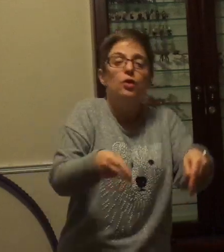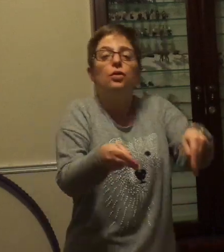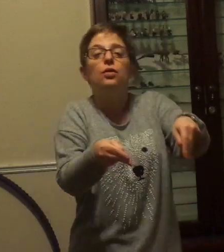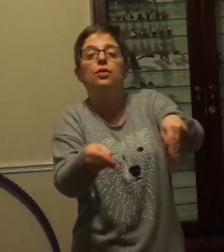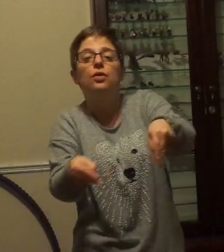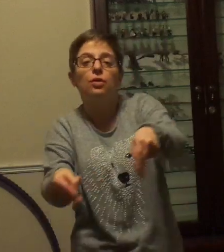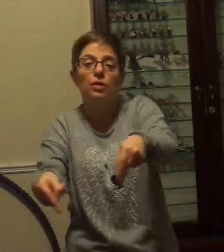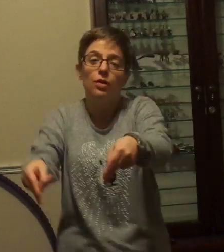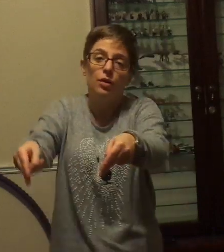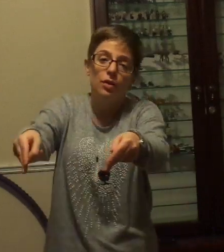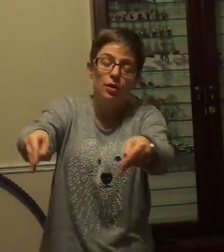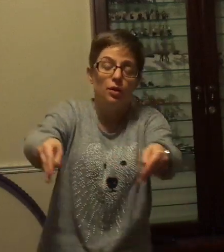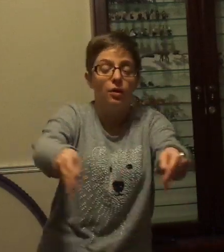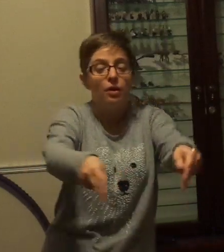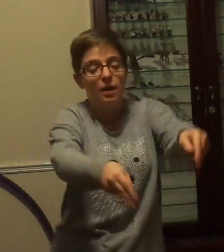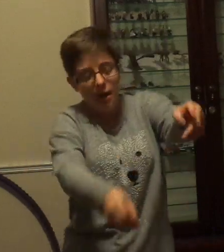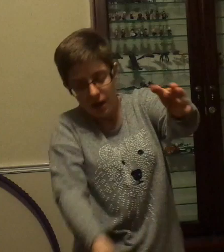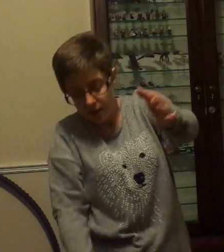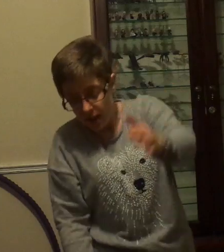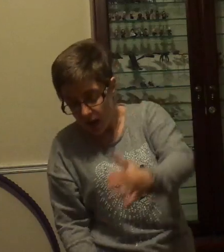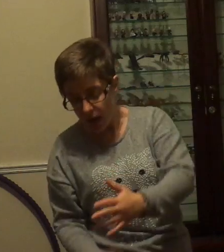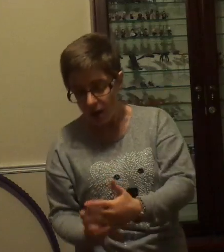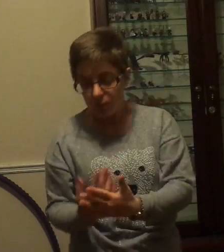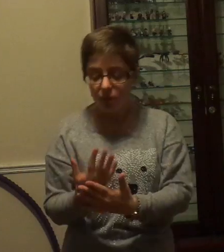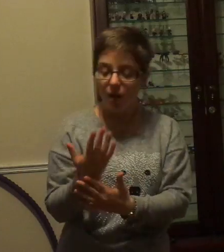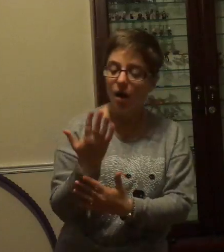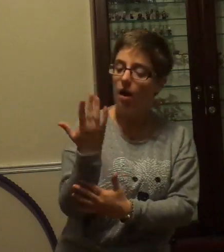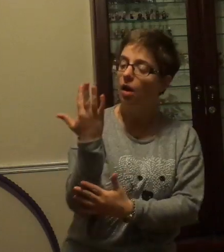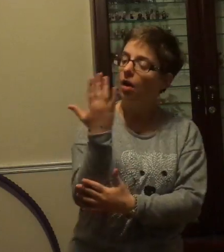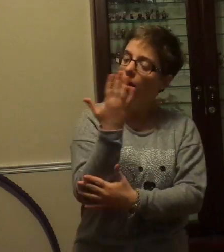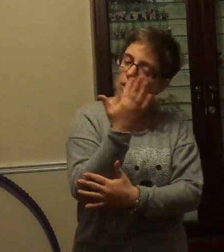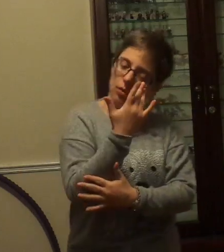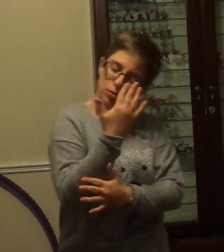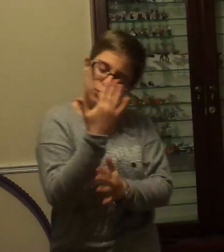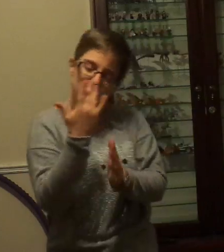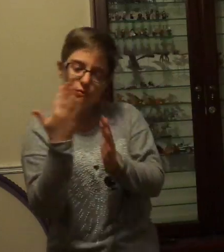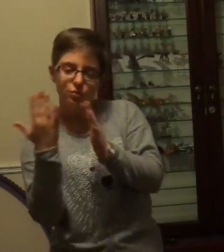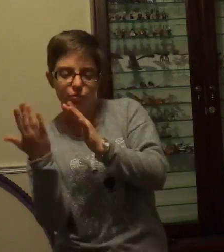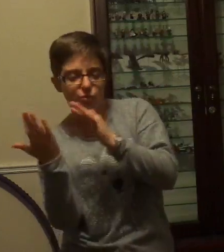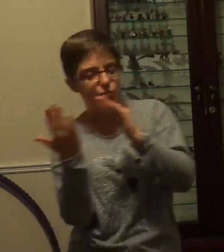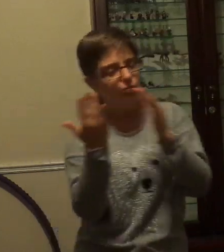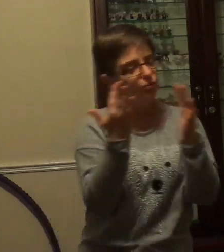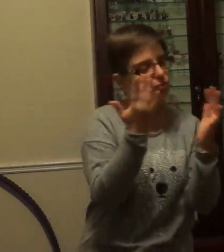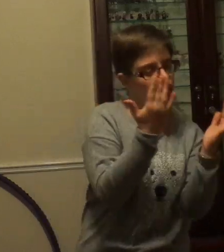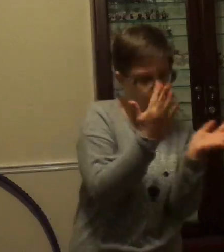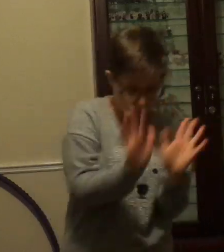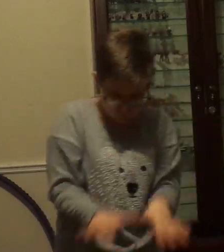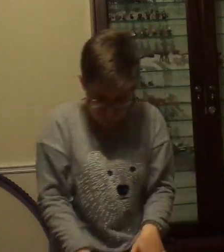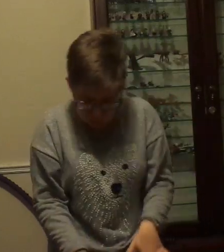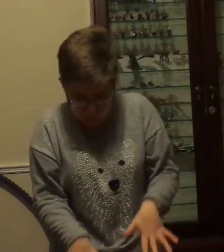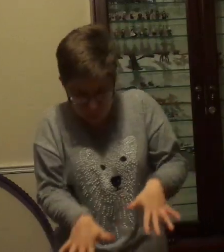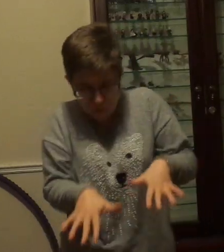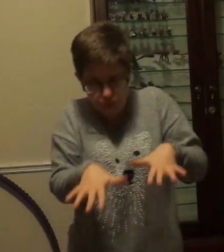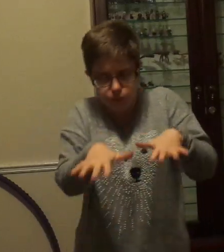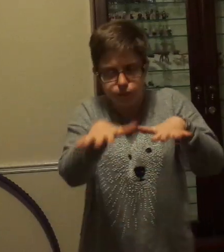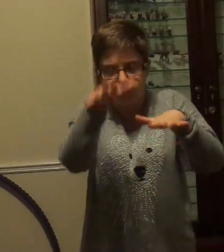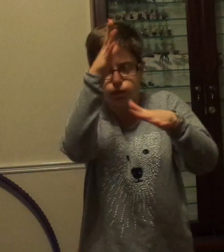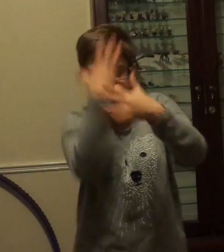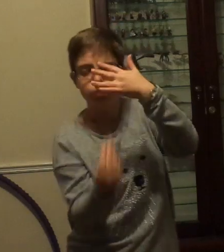that drowns the tender reeds.